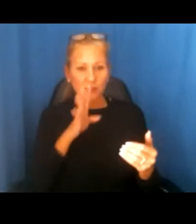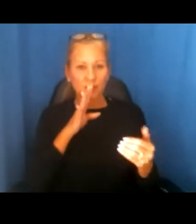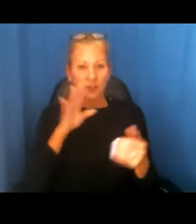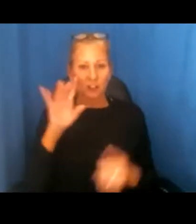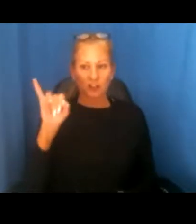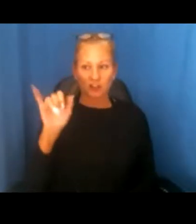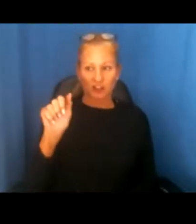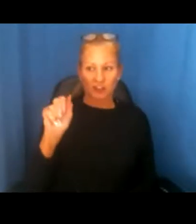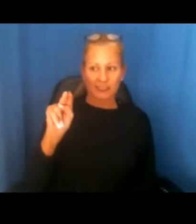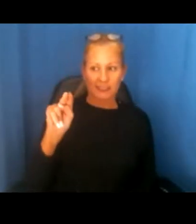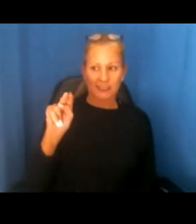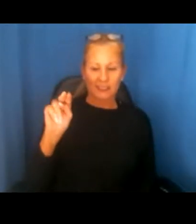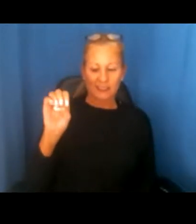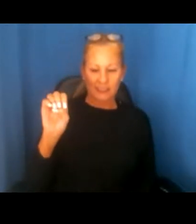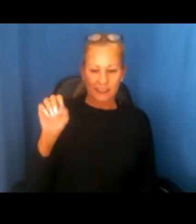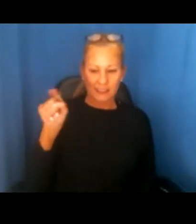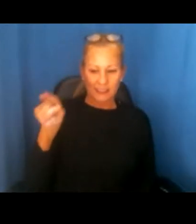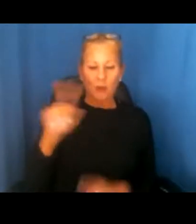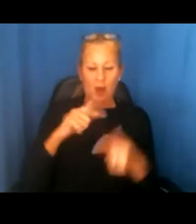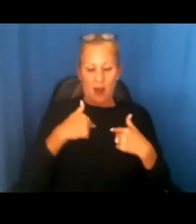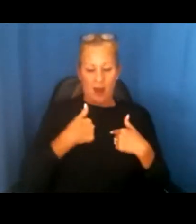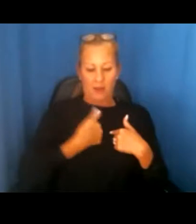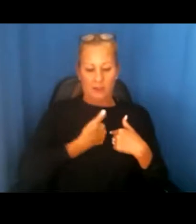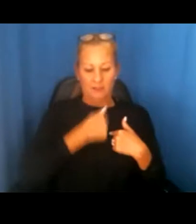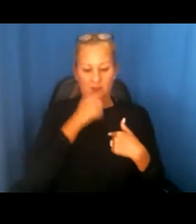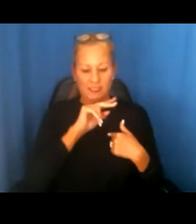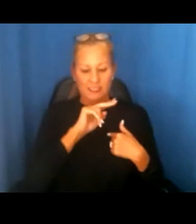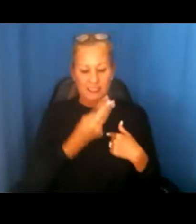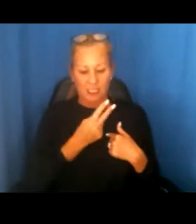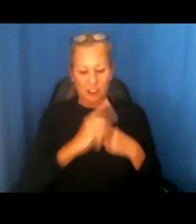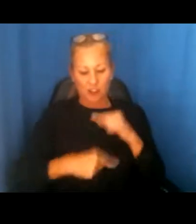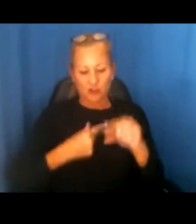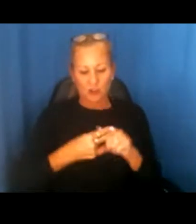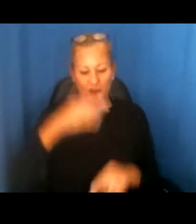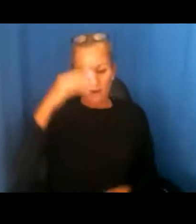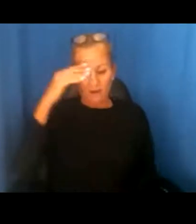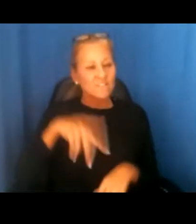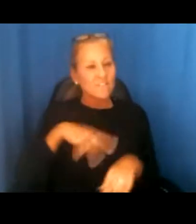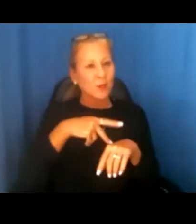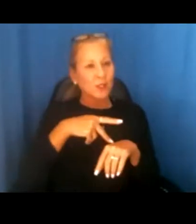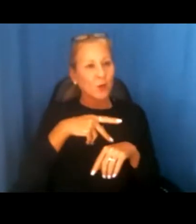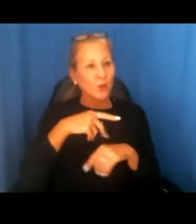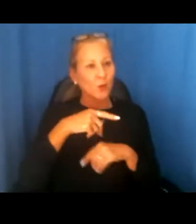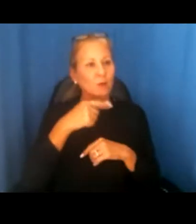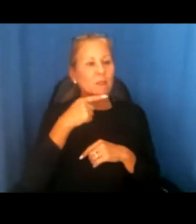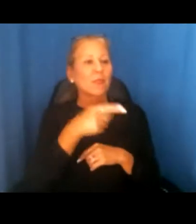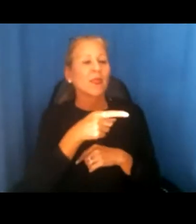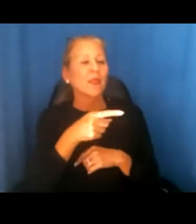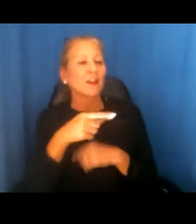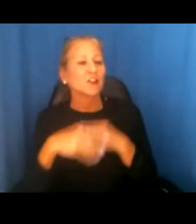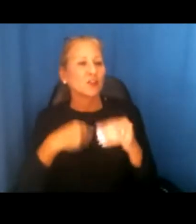I am the second generation Filipino American, the proud son of immigrants from the Philippines.